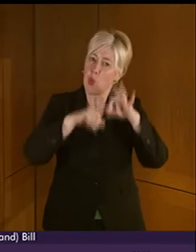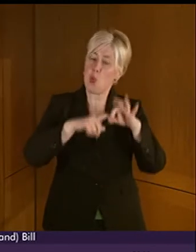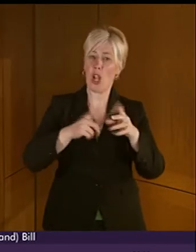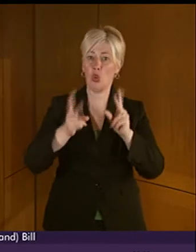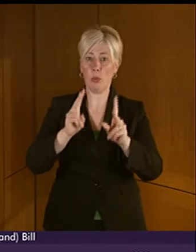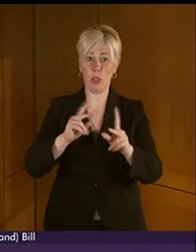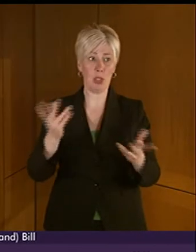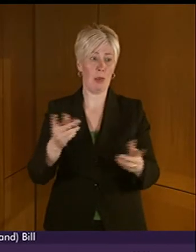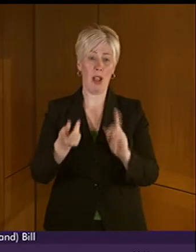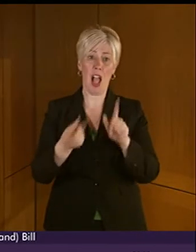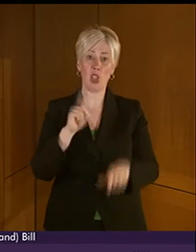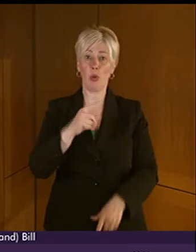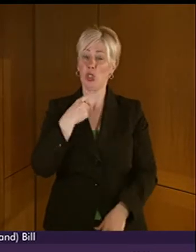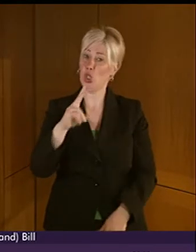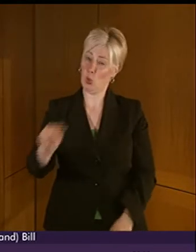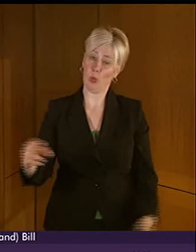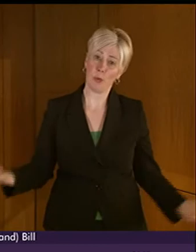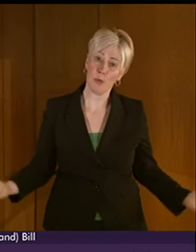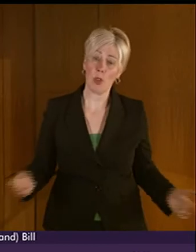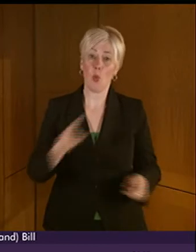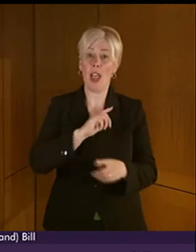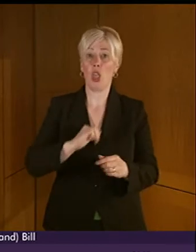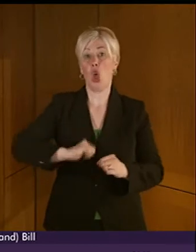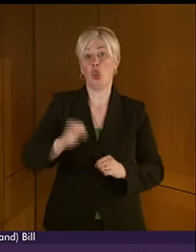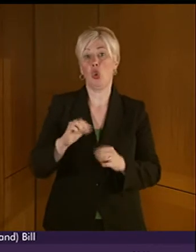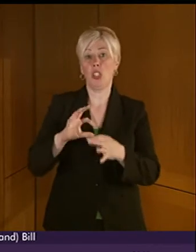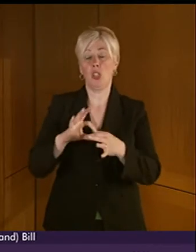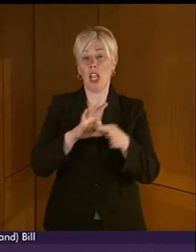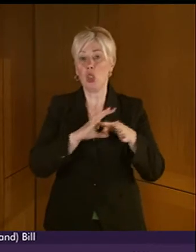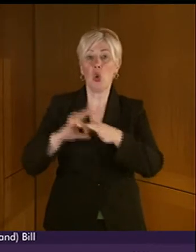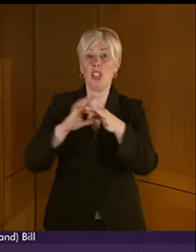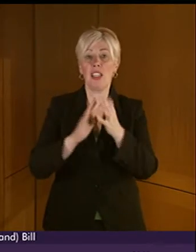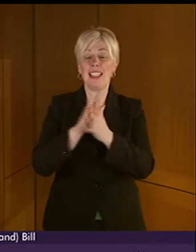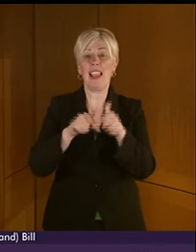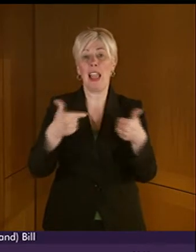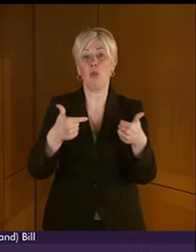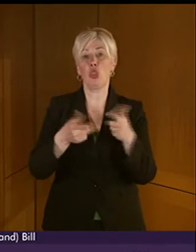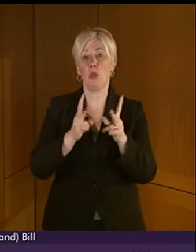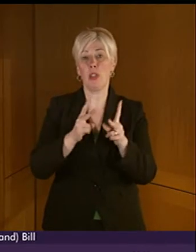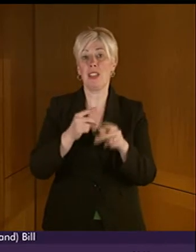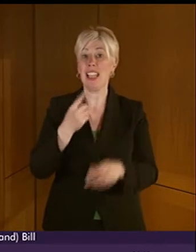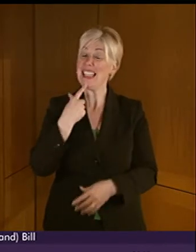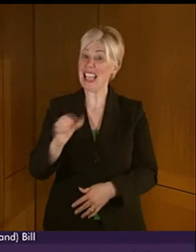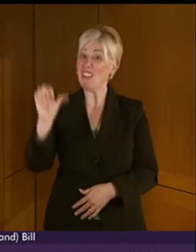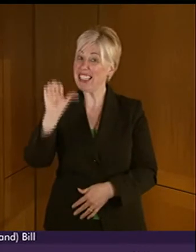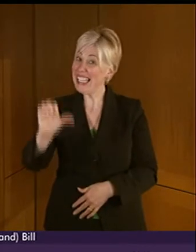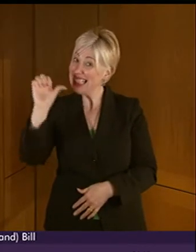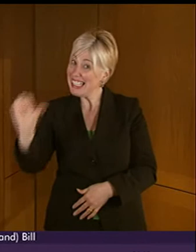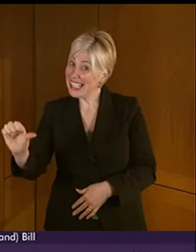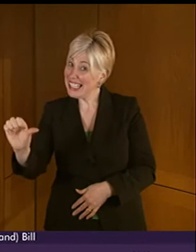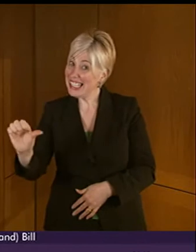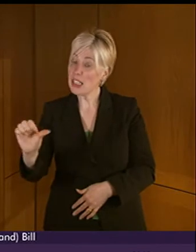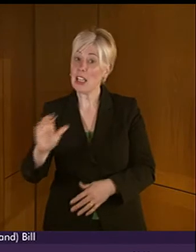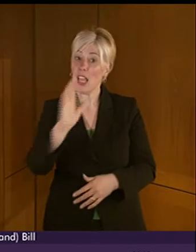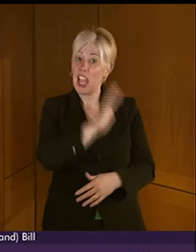be no, because the Scottish Association of Sign Language Interpreters have 66. The National Register of